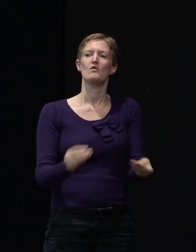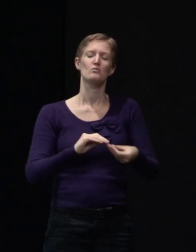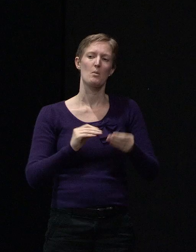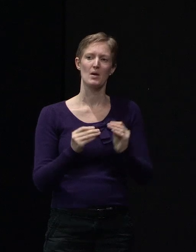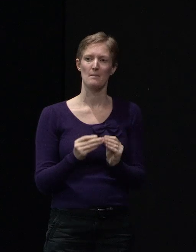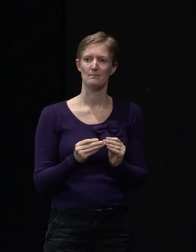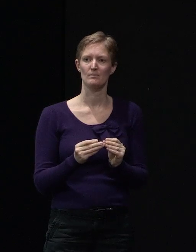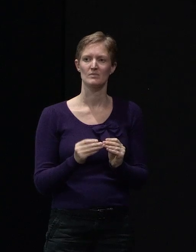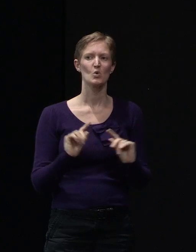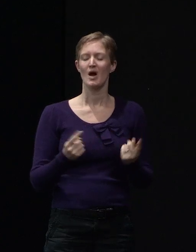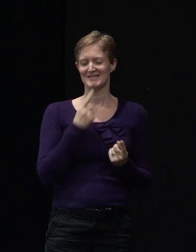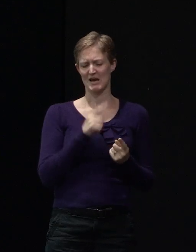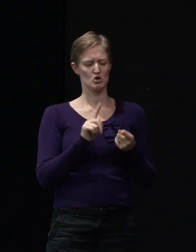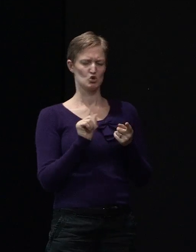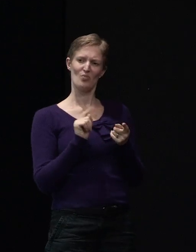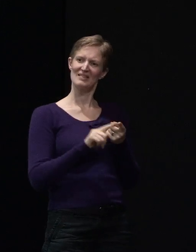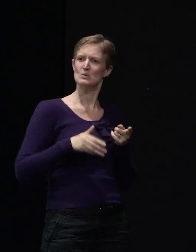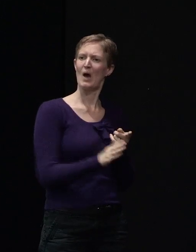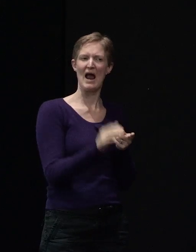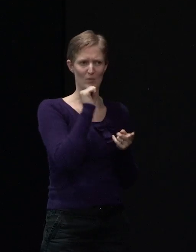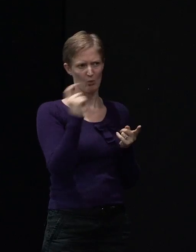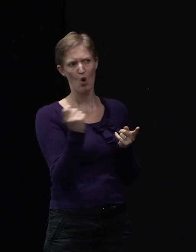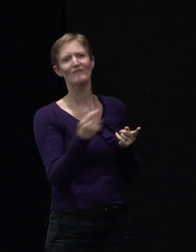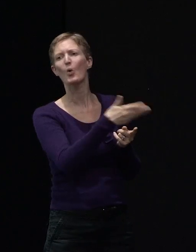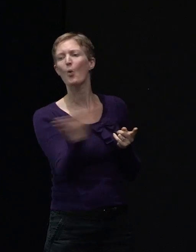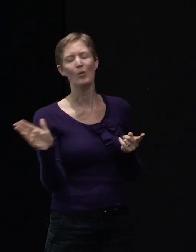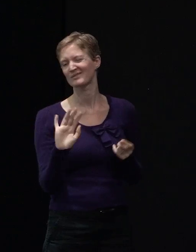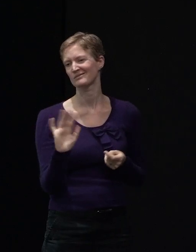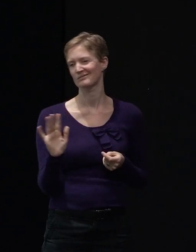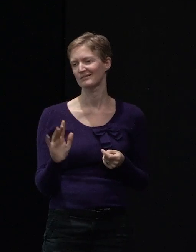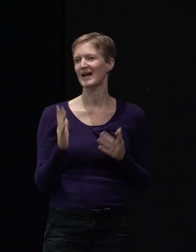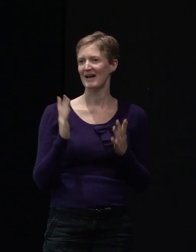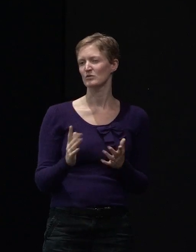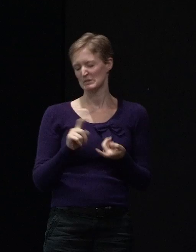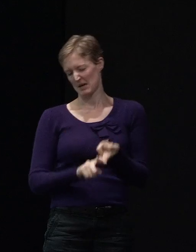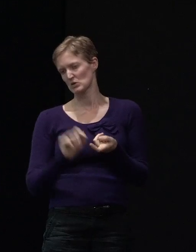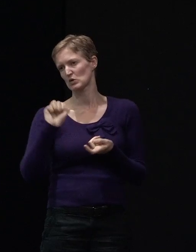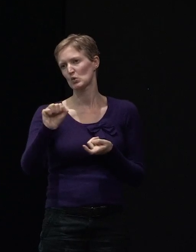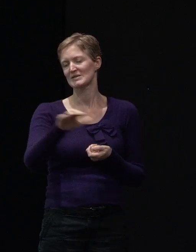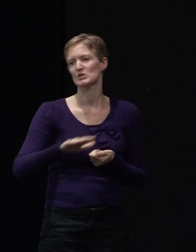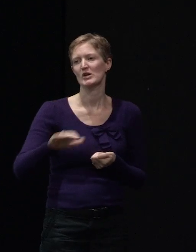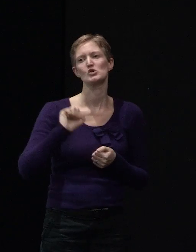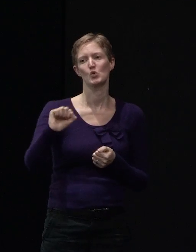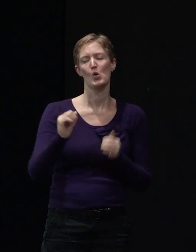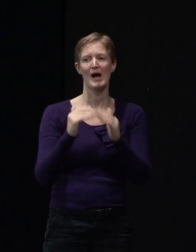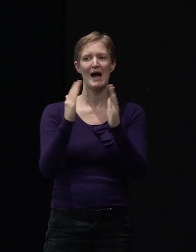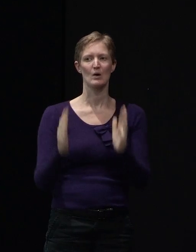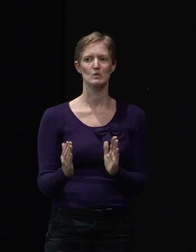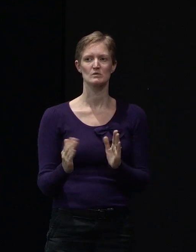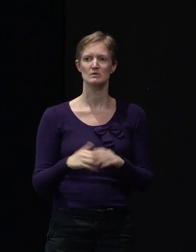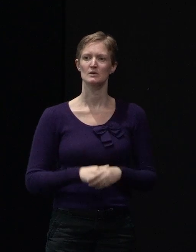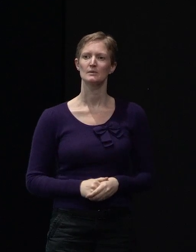necessarily fits all, it is very much a, you know, what is this particular situation that we're looking at. So